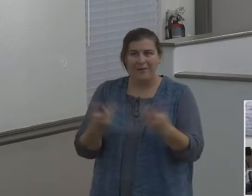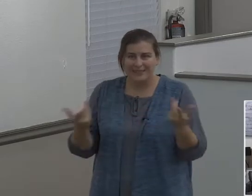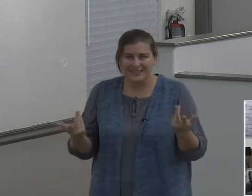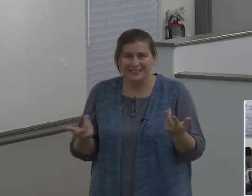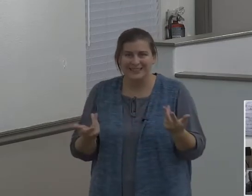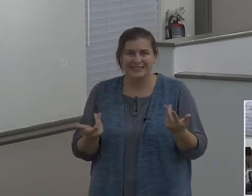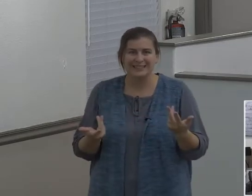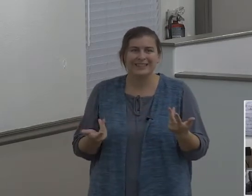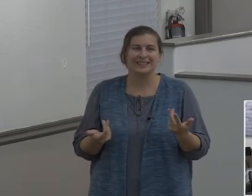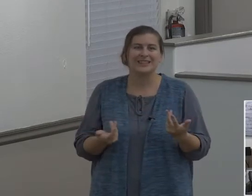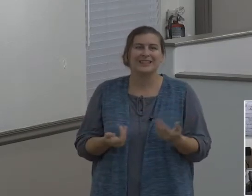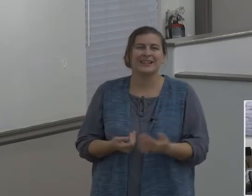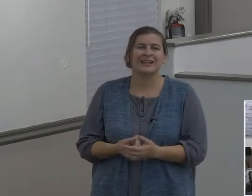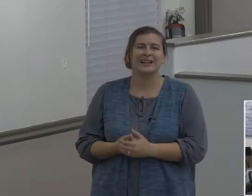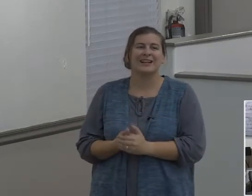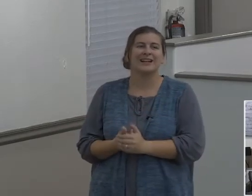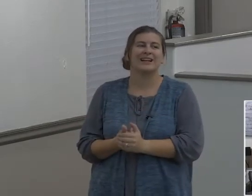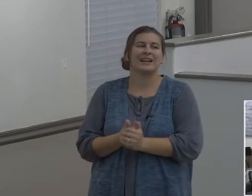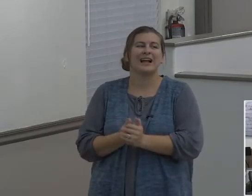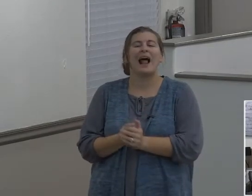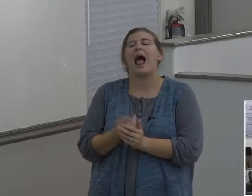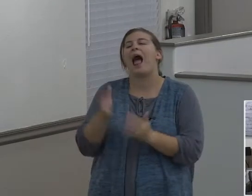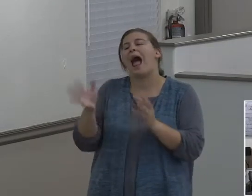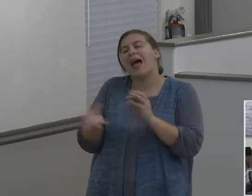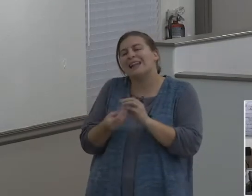a little extra study. You understand,